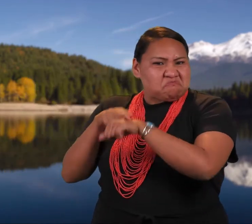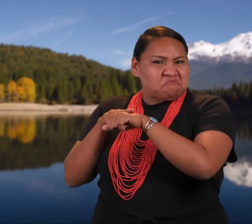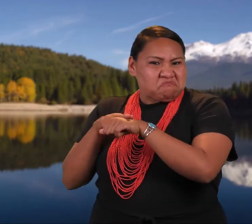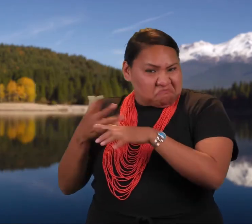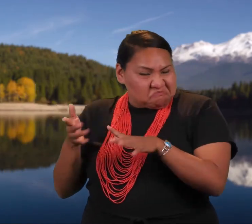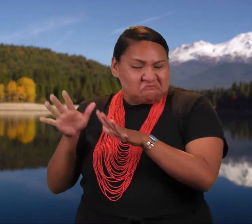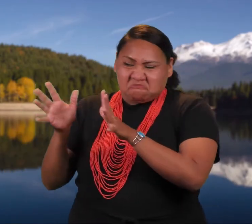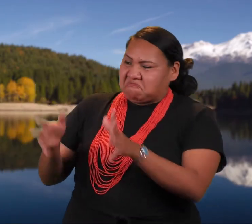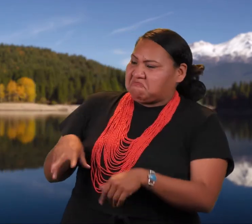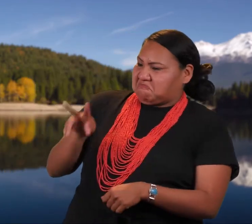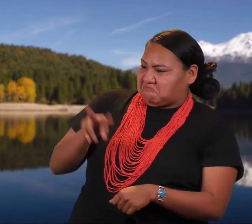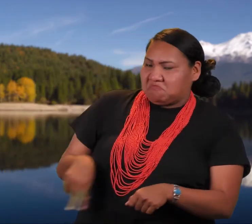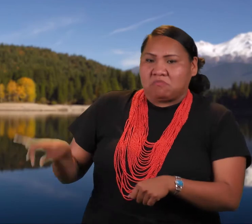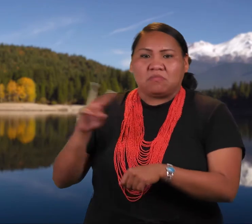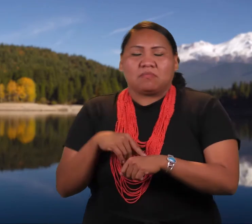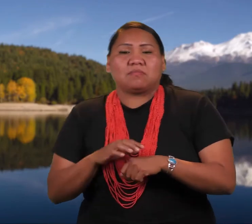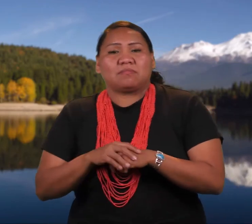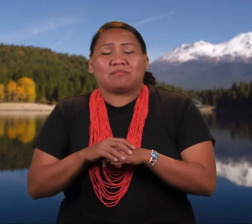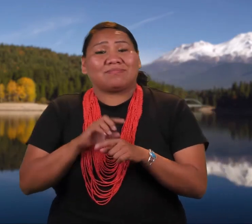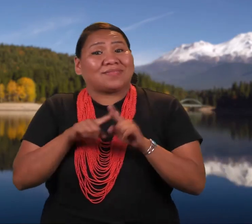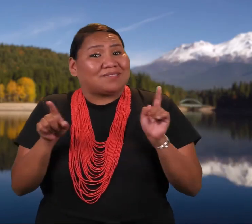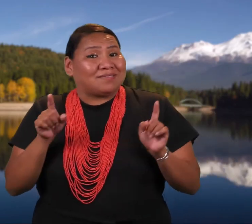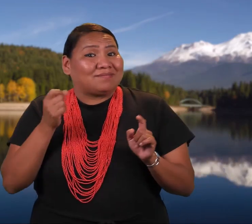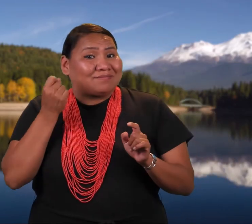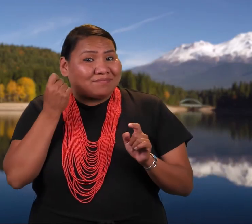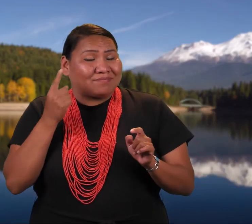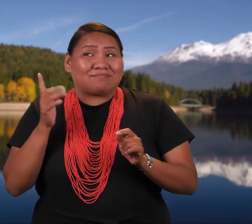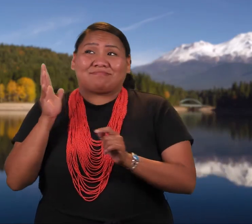but they walked on two feet and could talk like people.